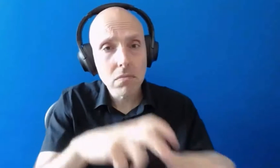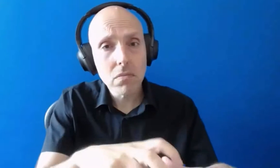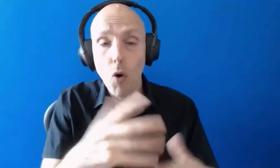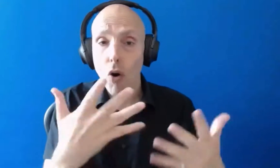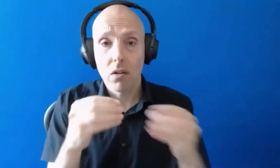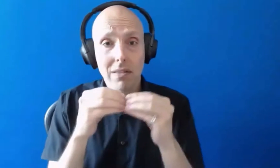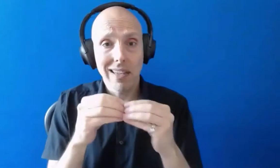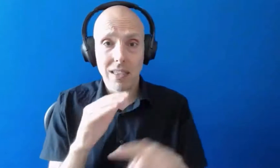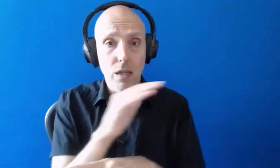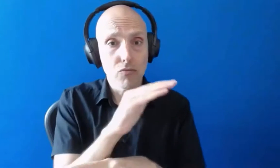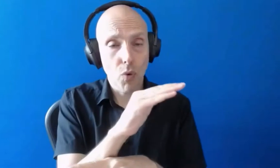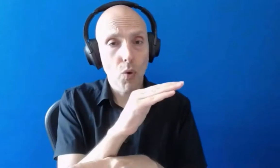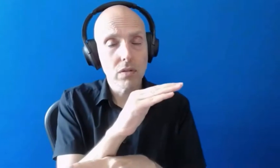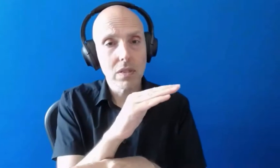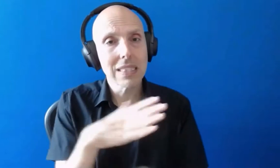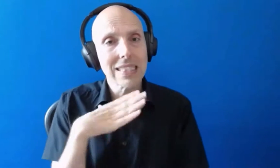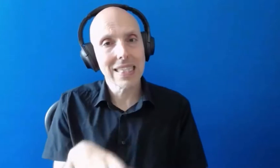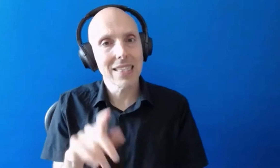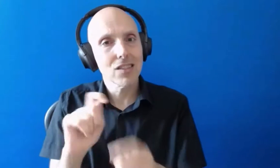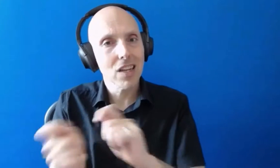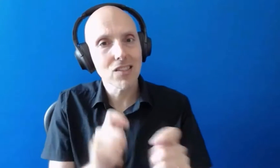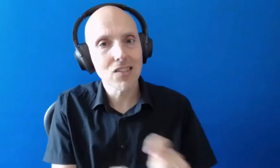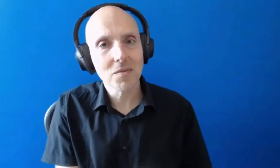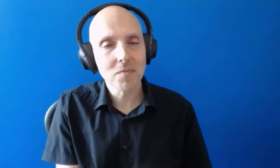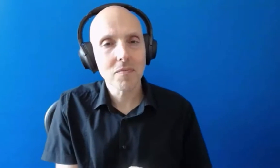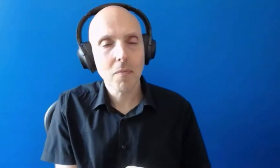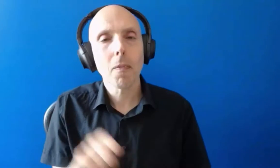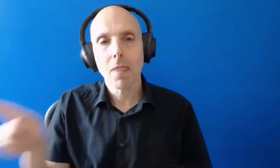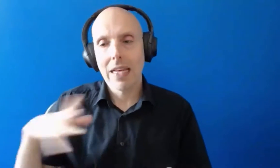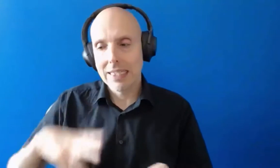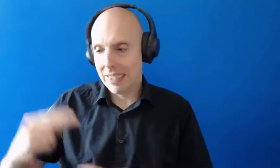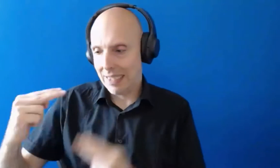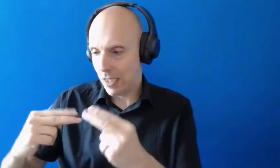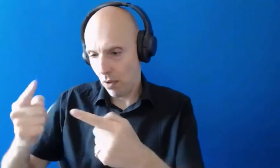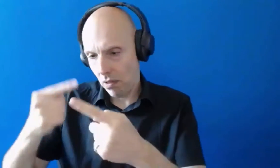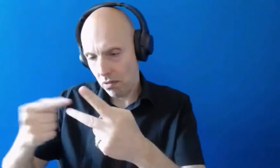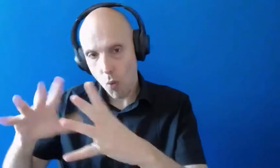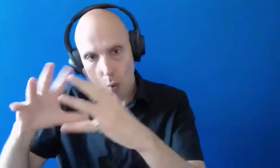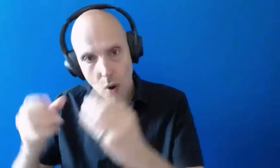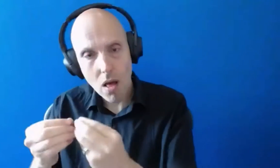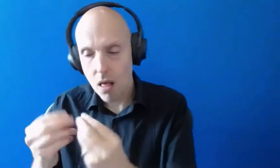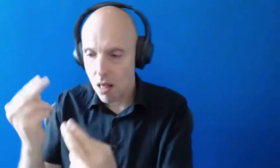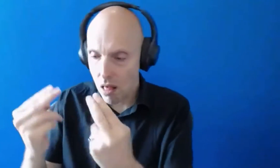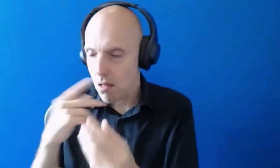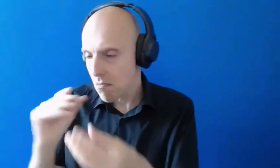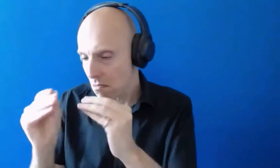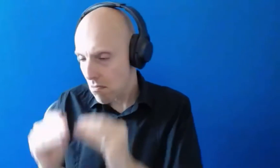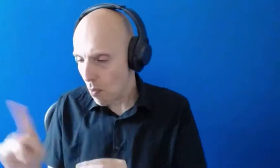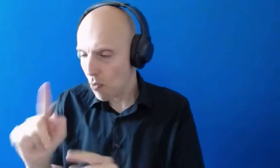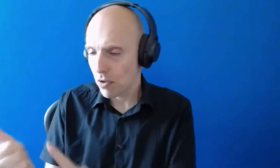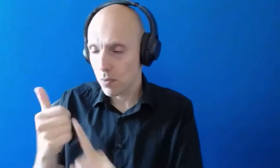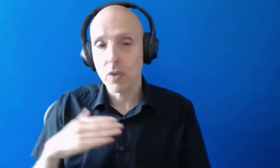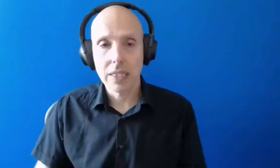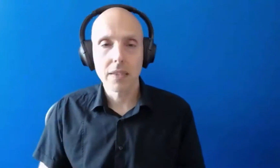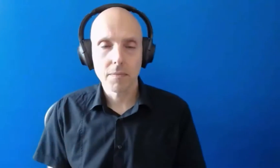um that might mean that you need to change so the needs assessor will able to take all that and into account when when they're determining what support um